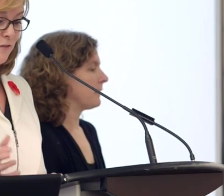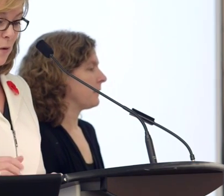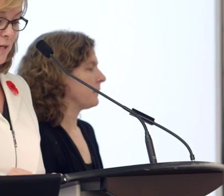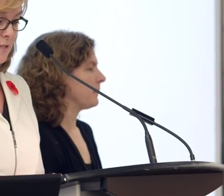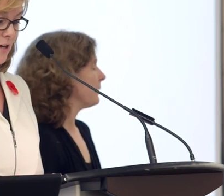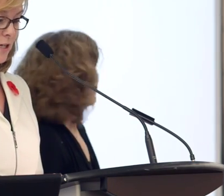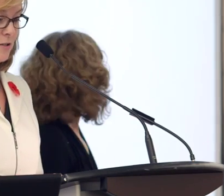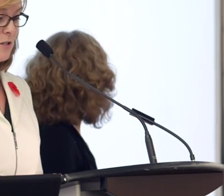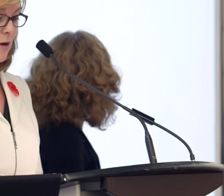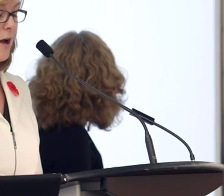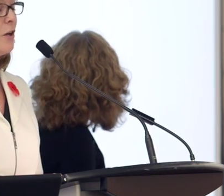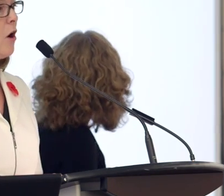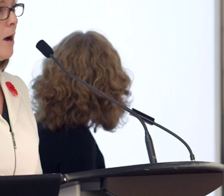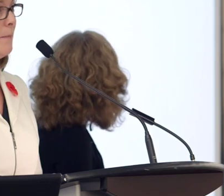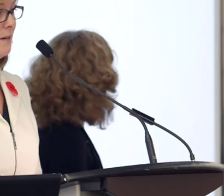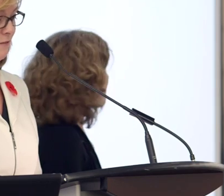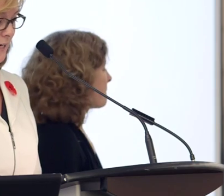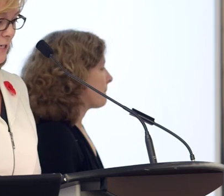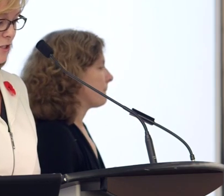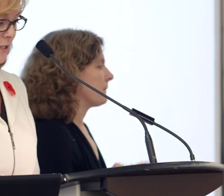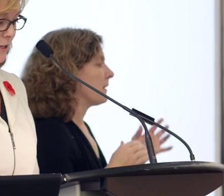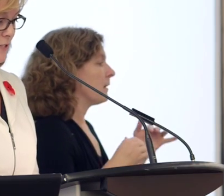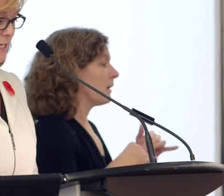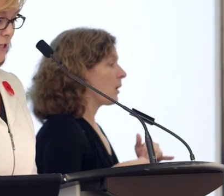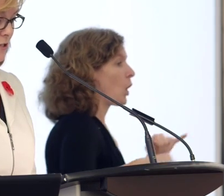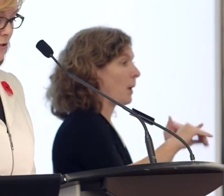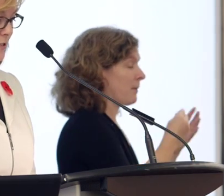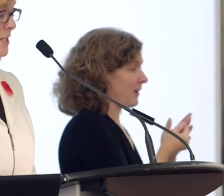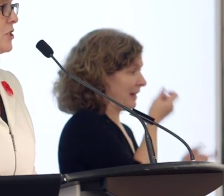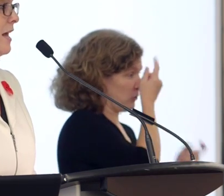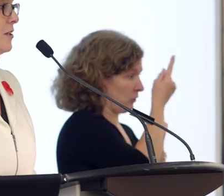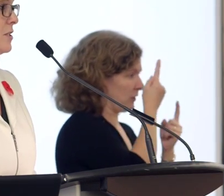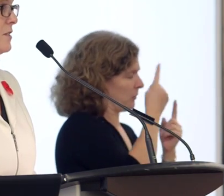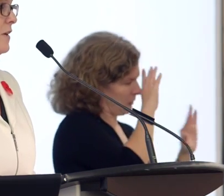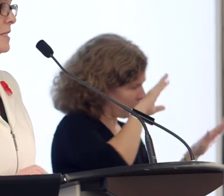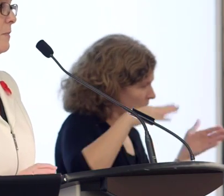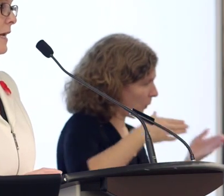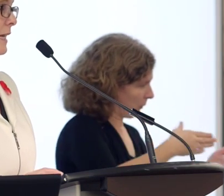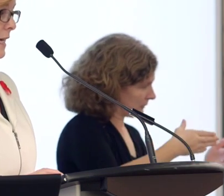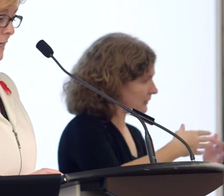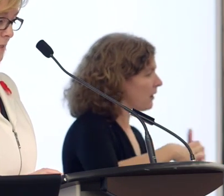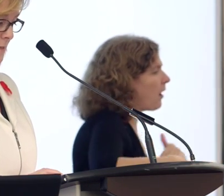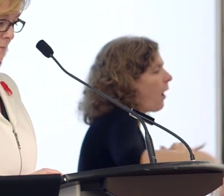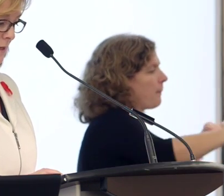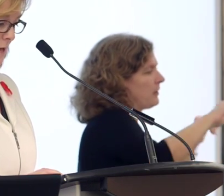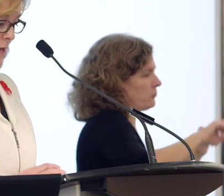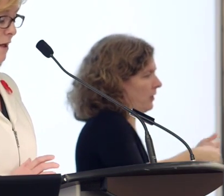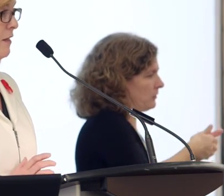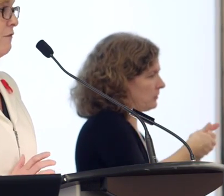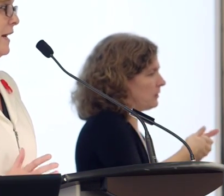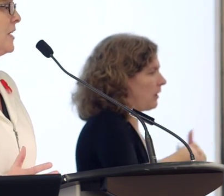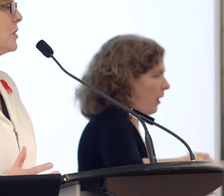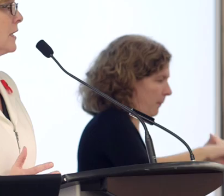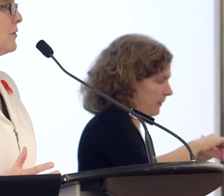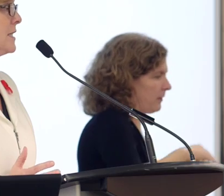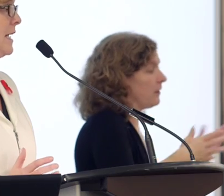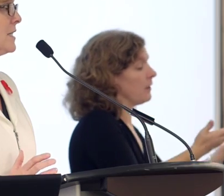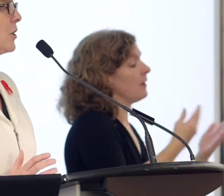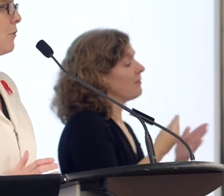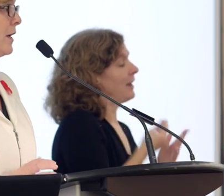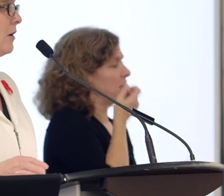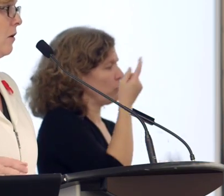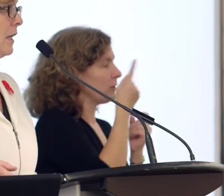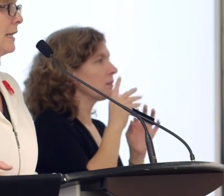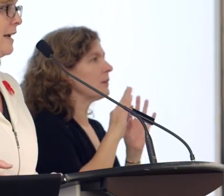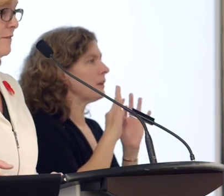the need to focus on common financial literacy concerns and challenges faced by Canadians. Financial literacy